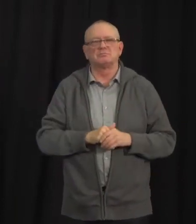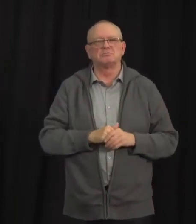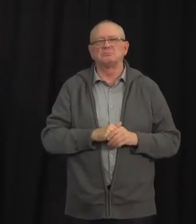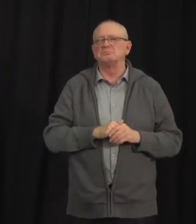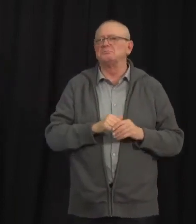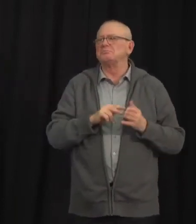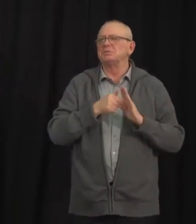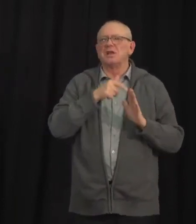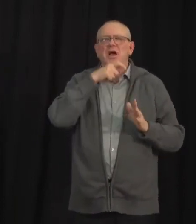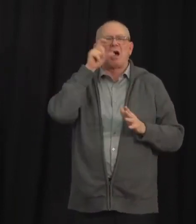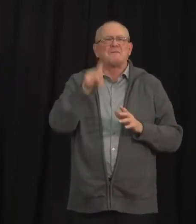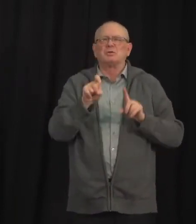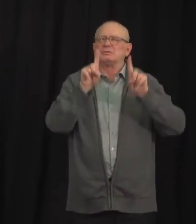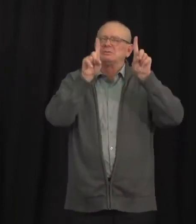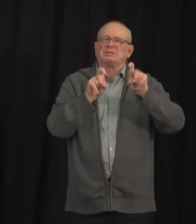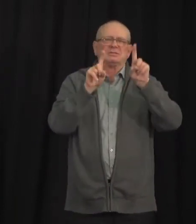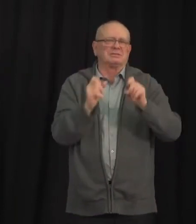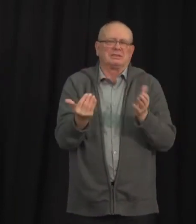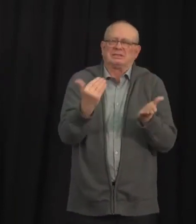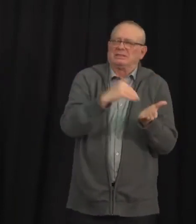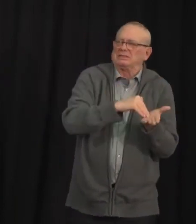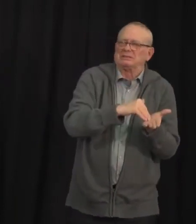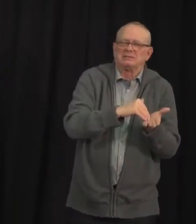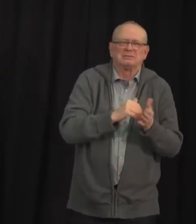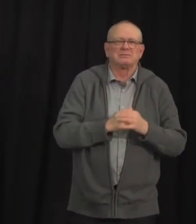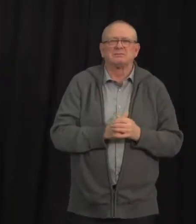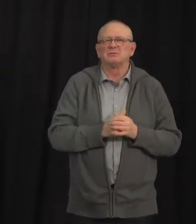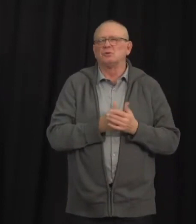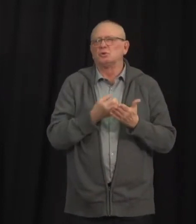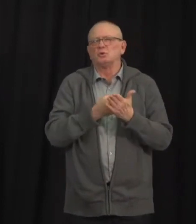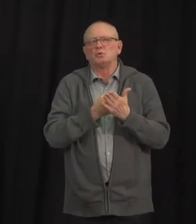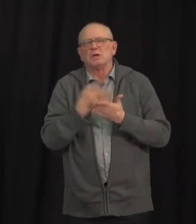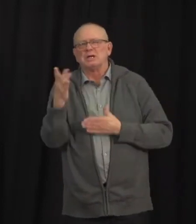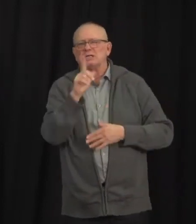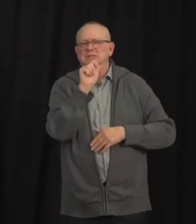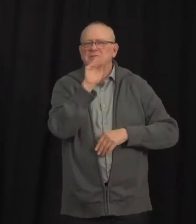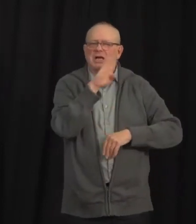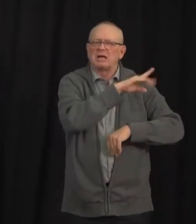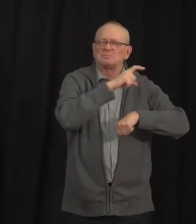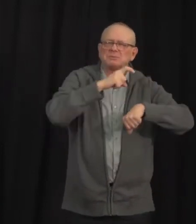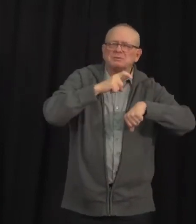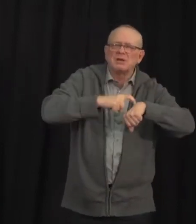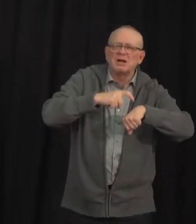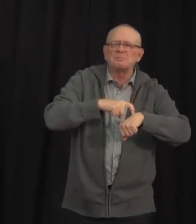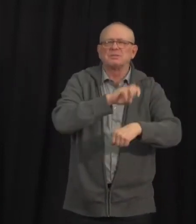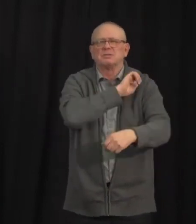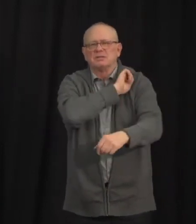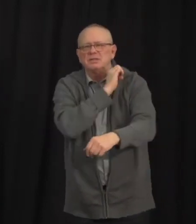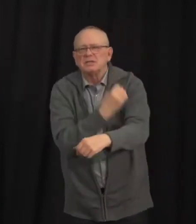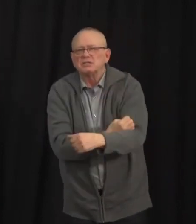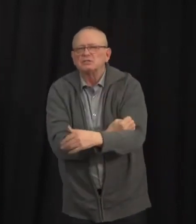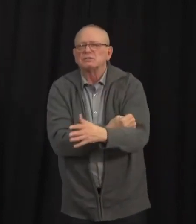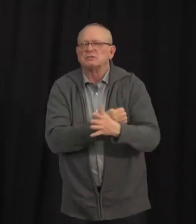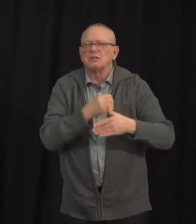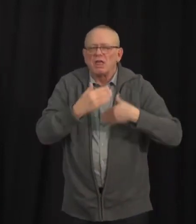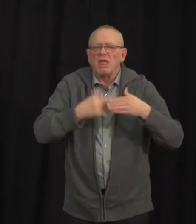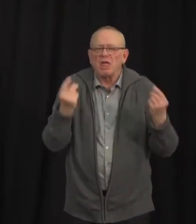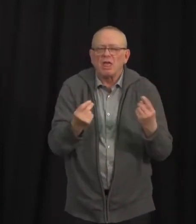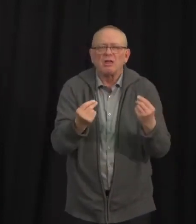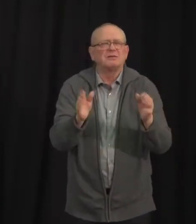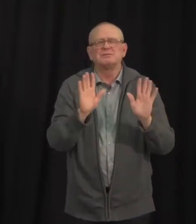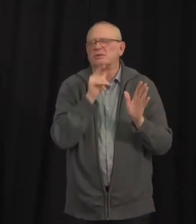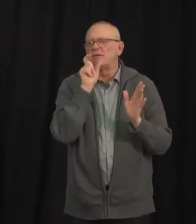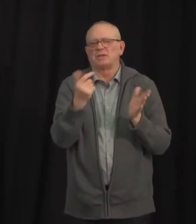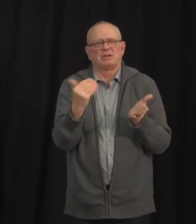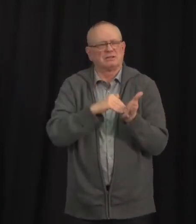of our lab teams who could be spending their time and energy testing people who have COVID symptoms or who were linked to an outbreak or who